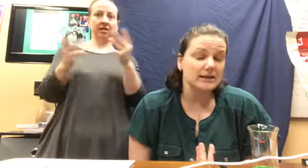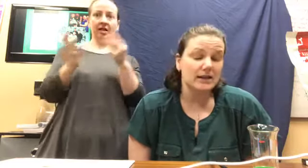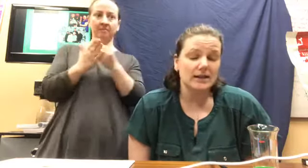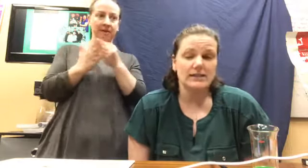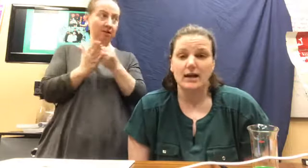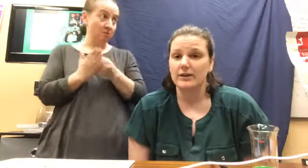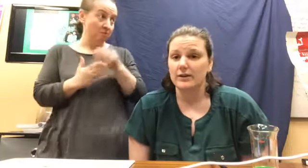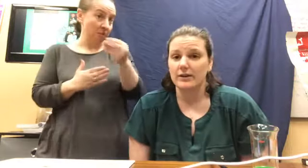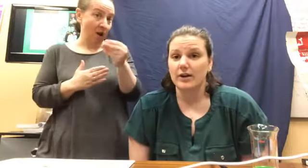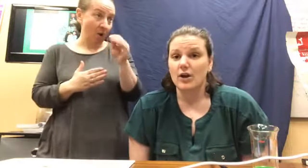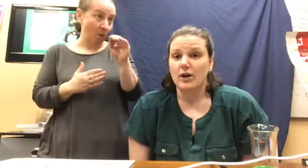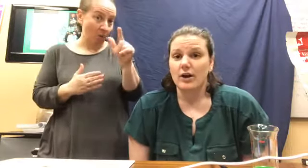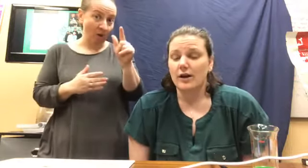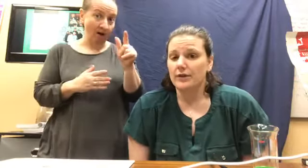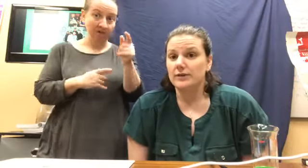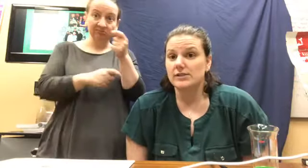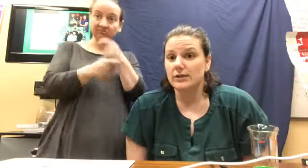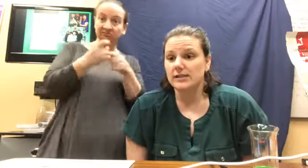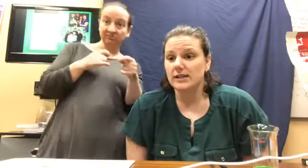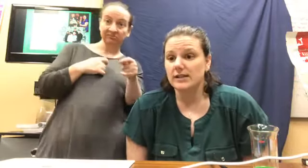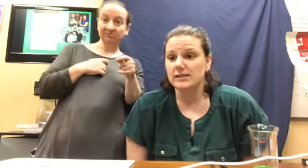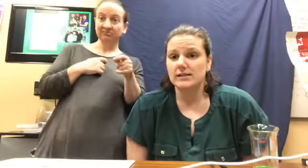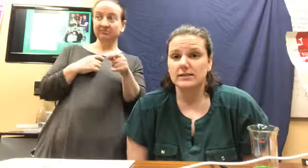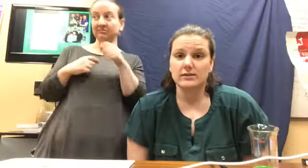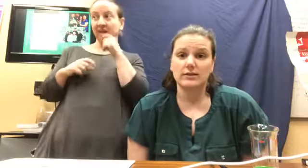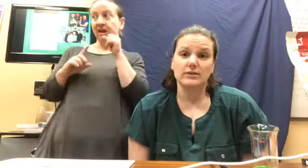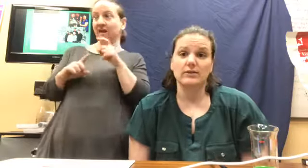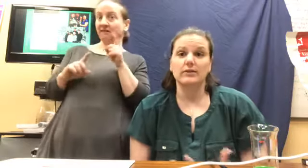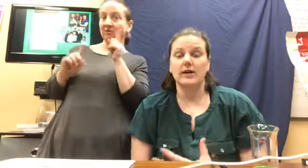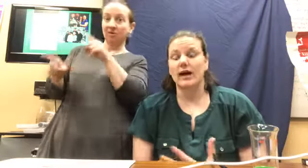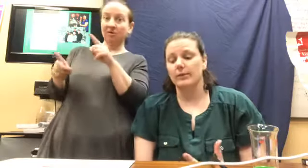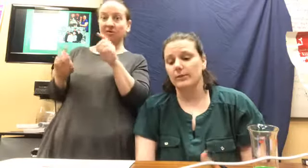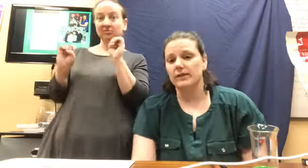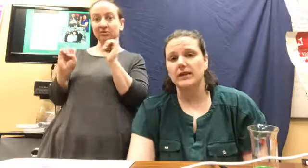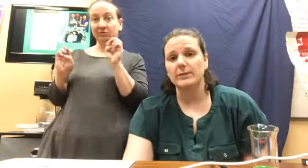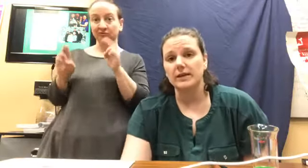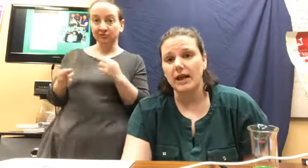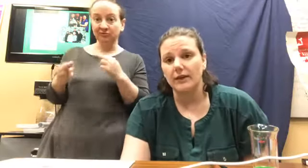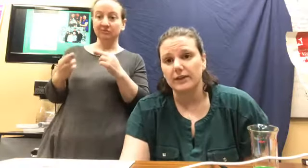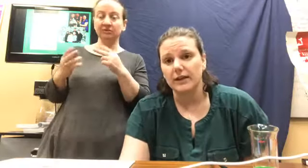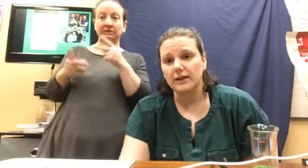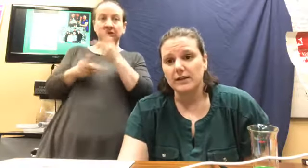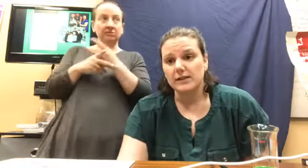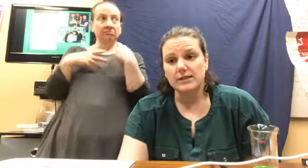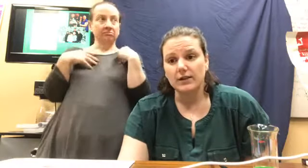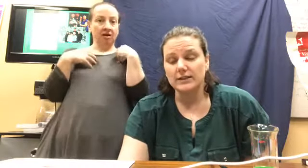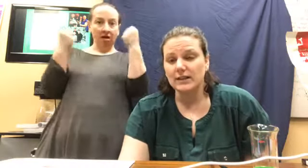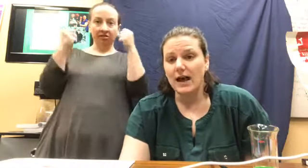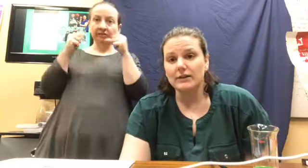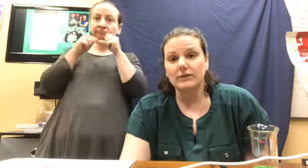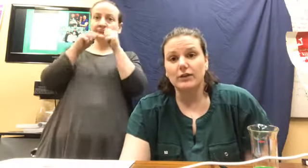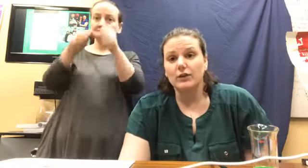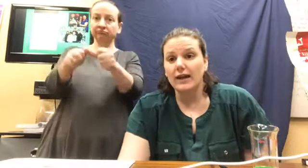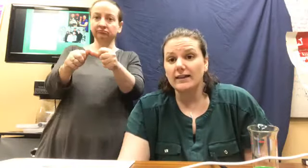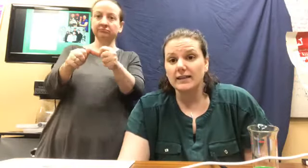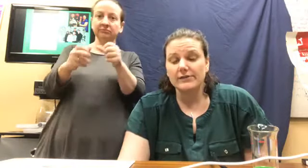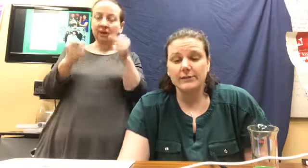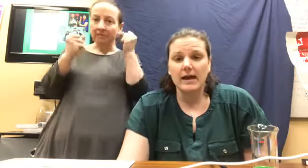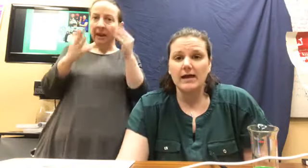things, other, other resources to help with keeping healthy. So there's a lot of great things from them